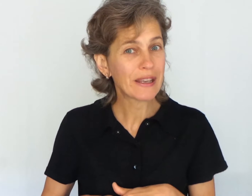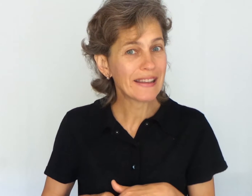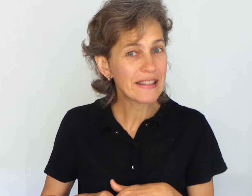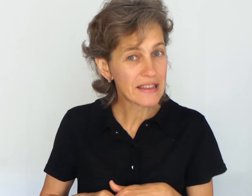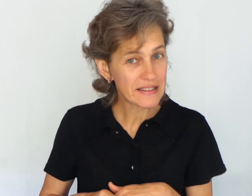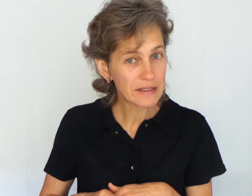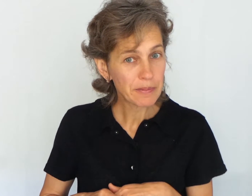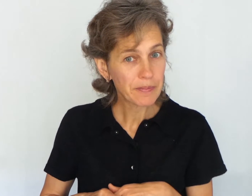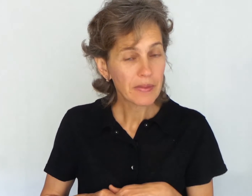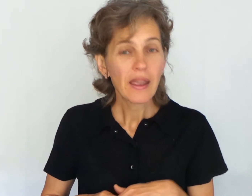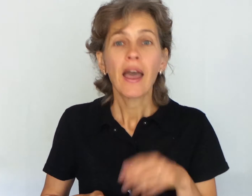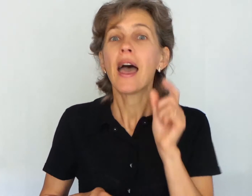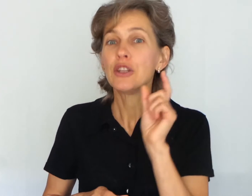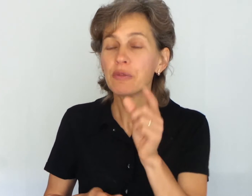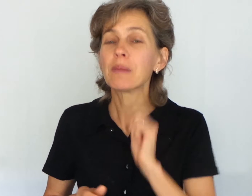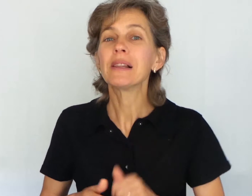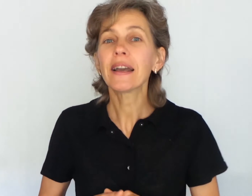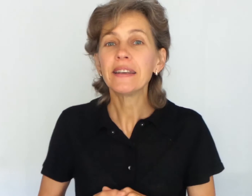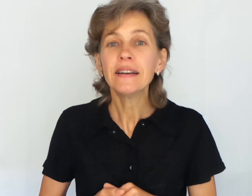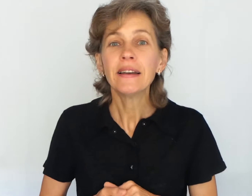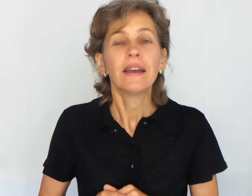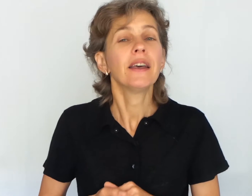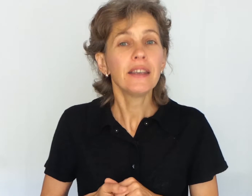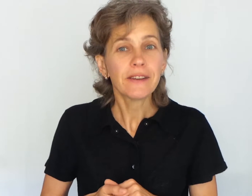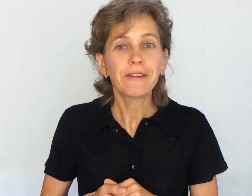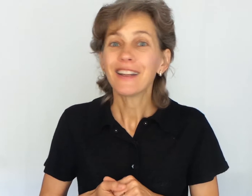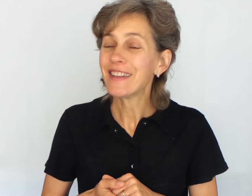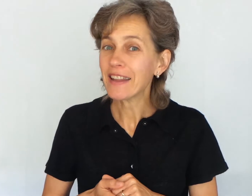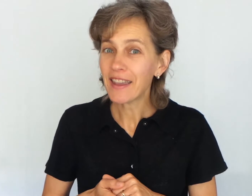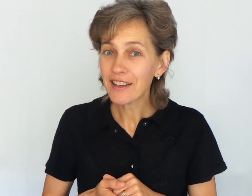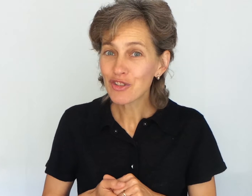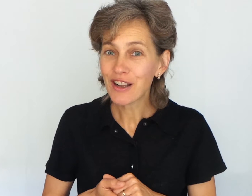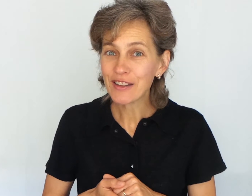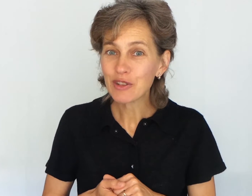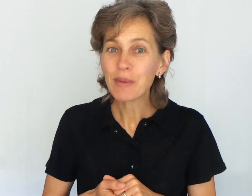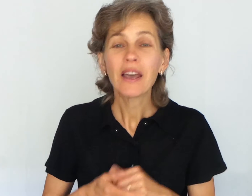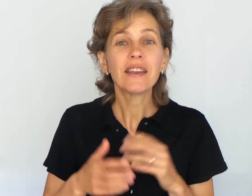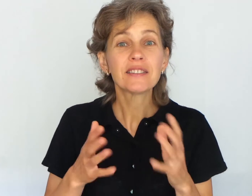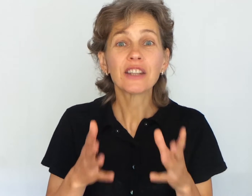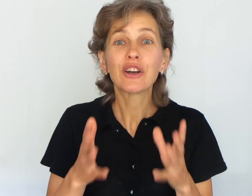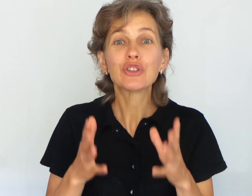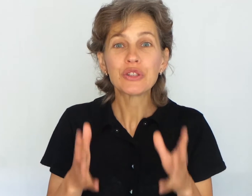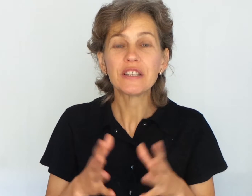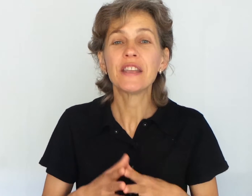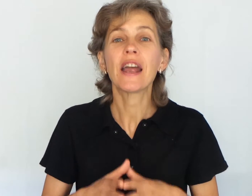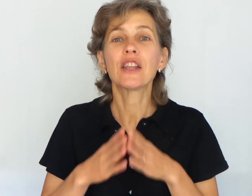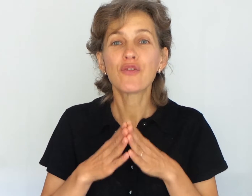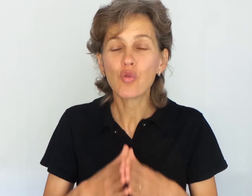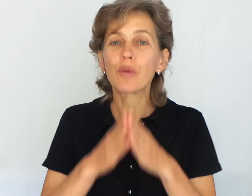kidneys. And you will be lucky if that extra calcium is not going to sit there and form